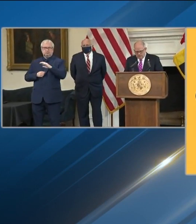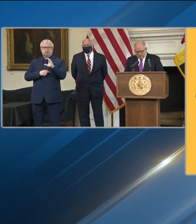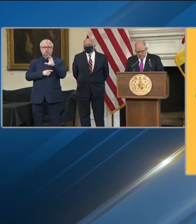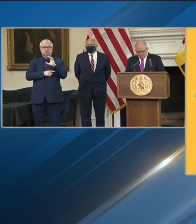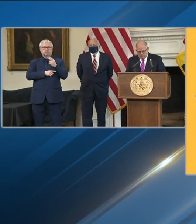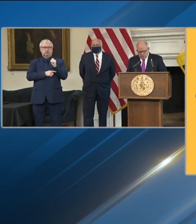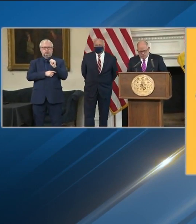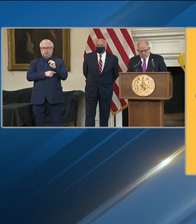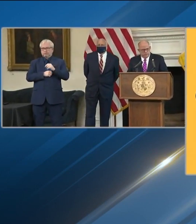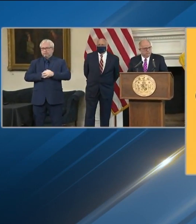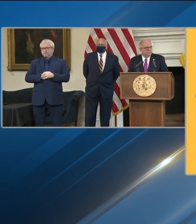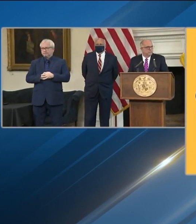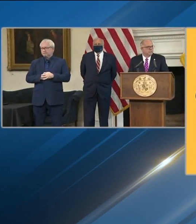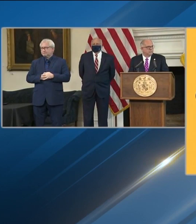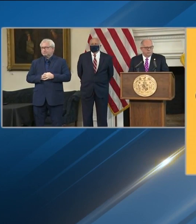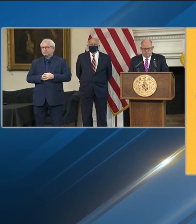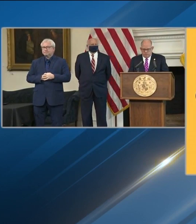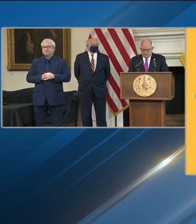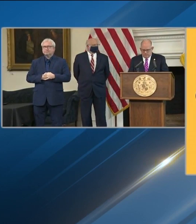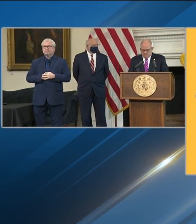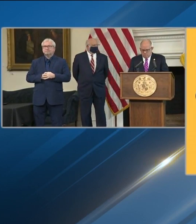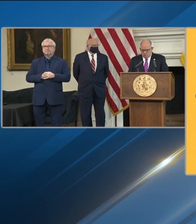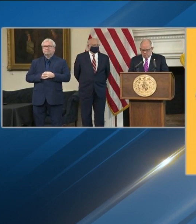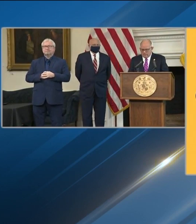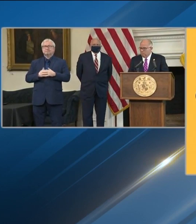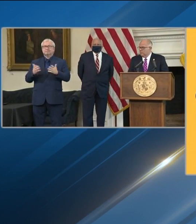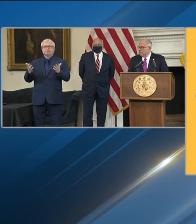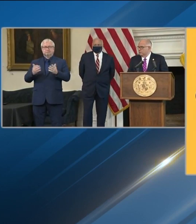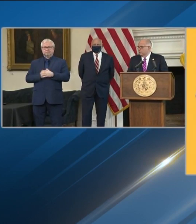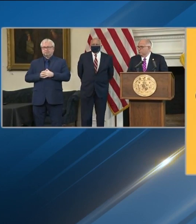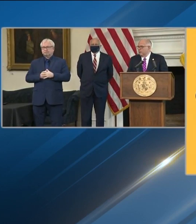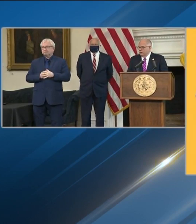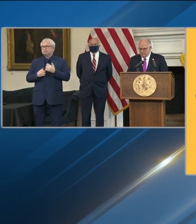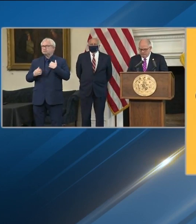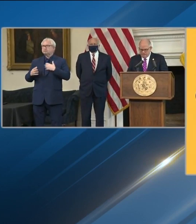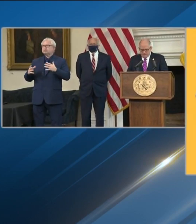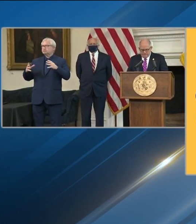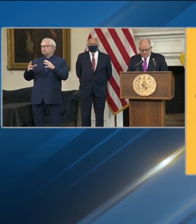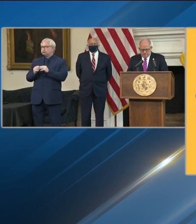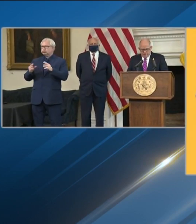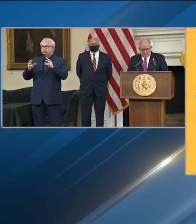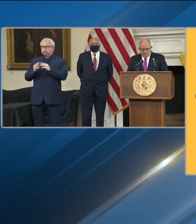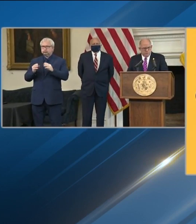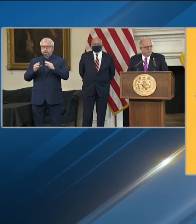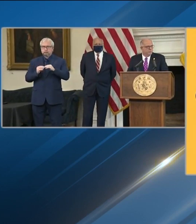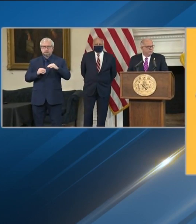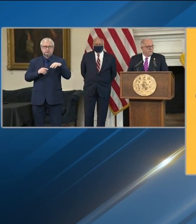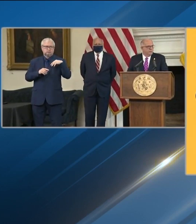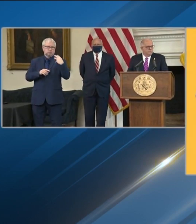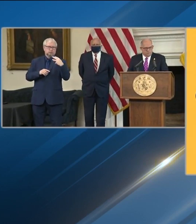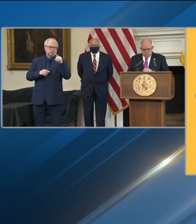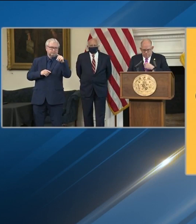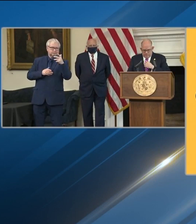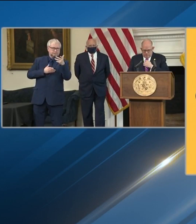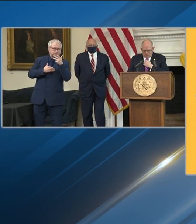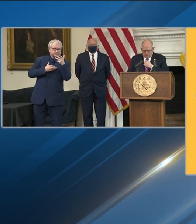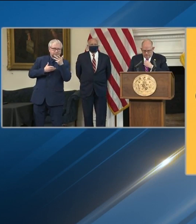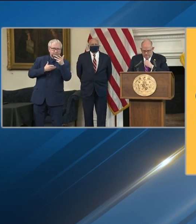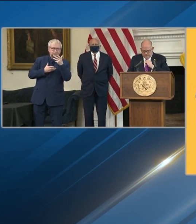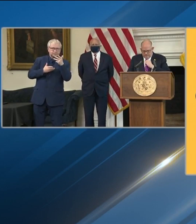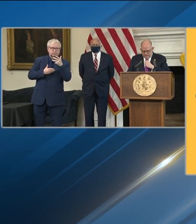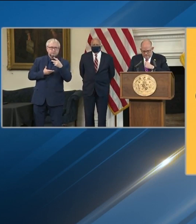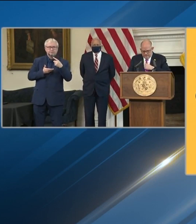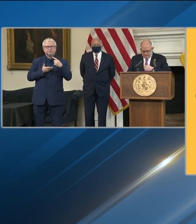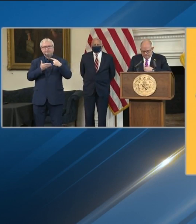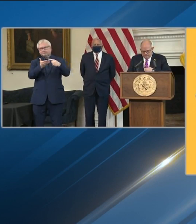in Washington to learn more about the potential threat of a new novel coronavirus,